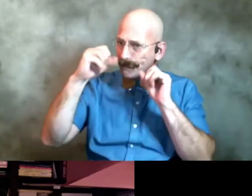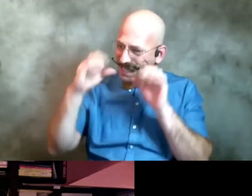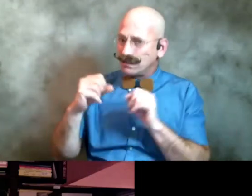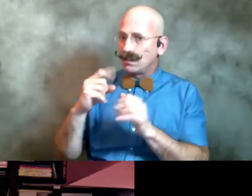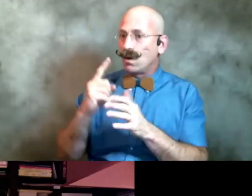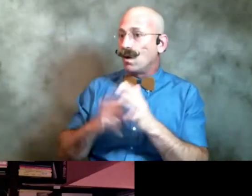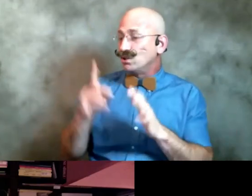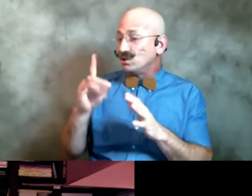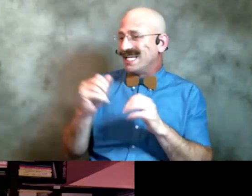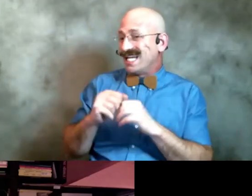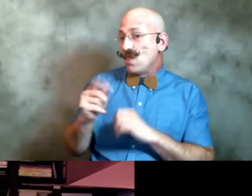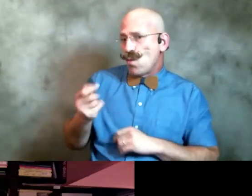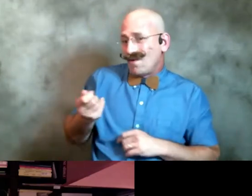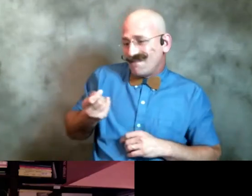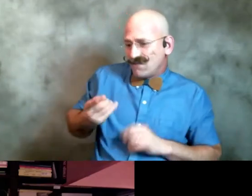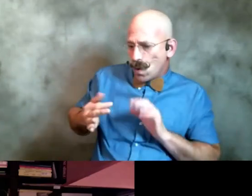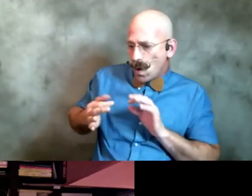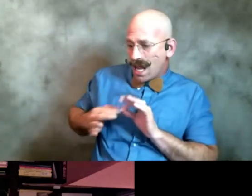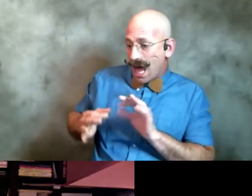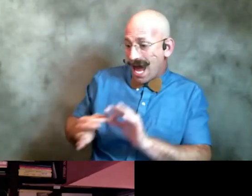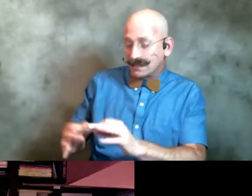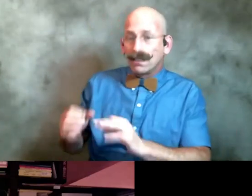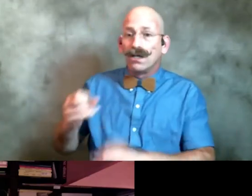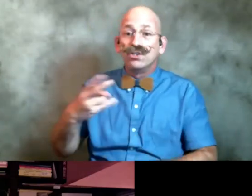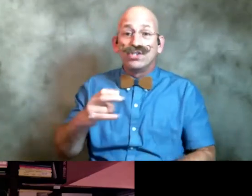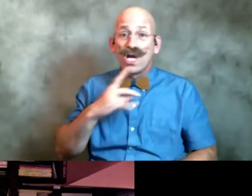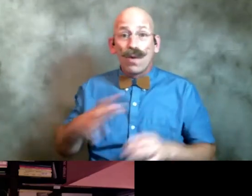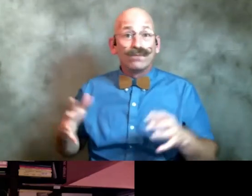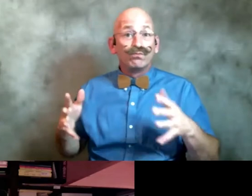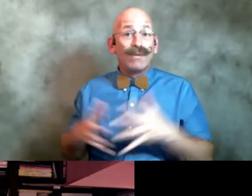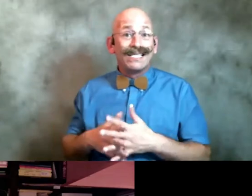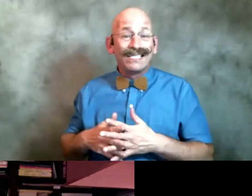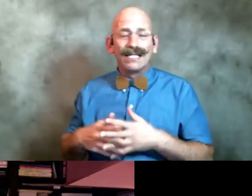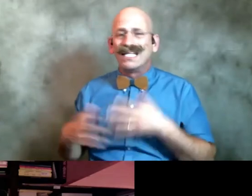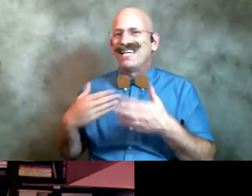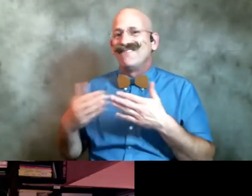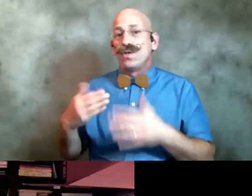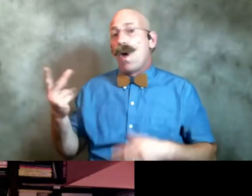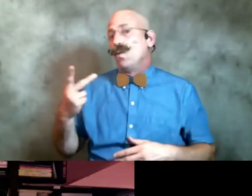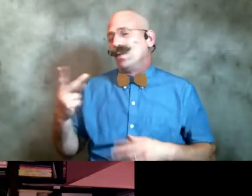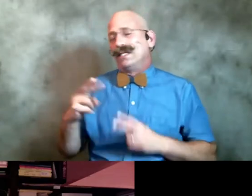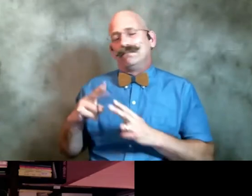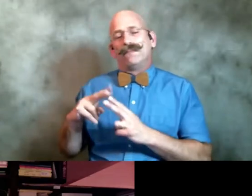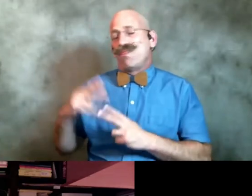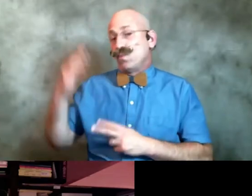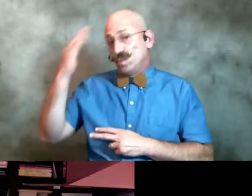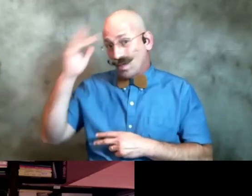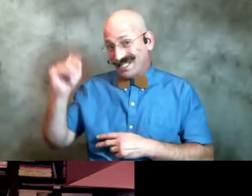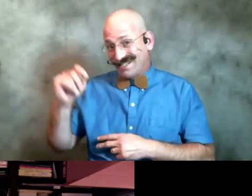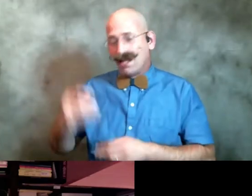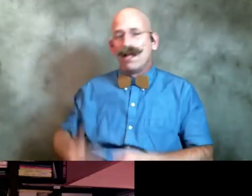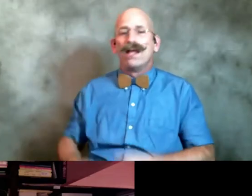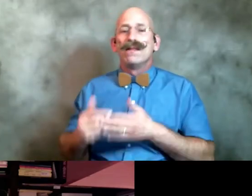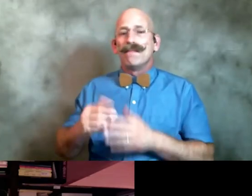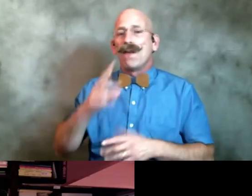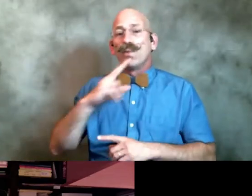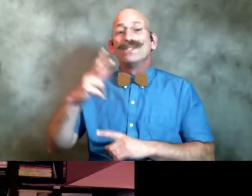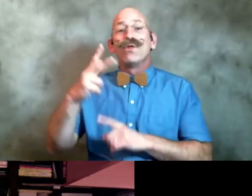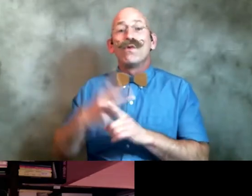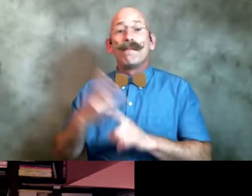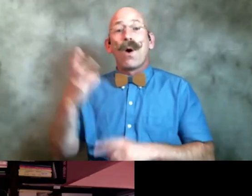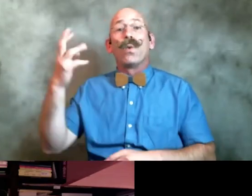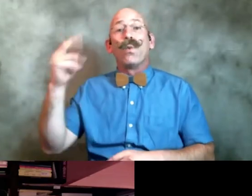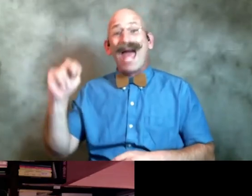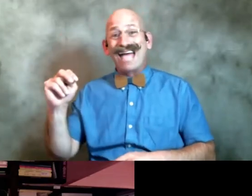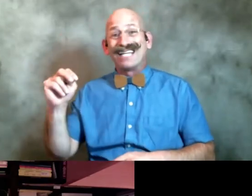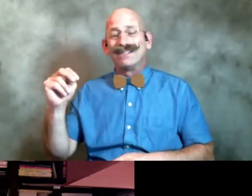just those few lines there she was pregnant although neither of us knew it the baby was three months old when the